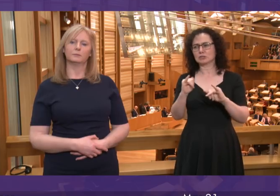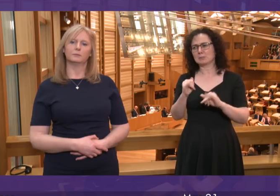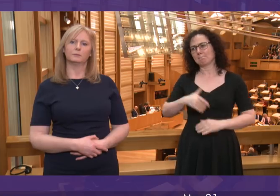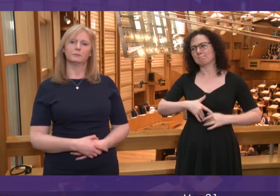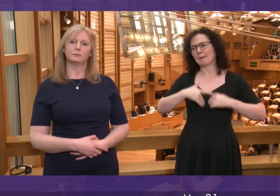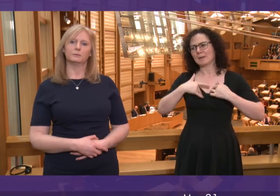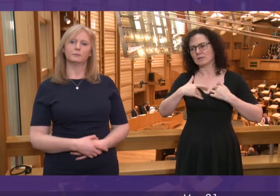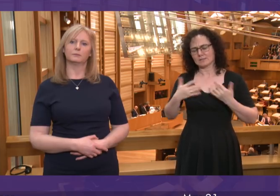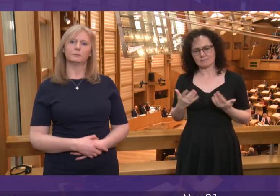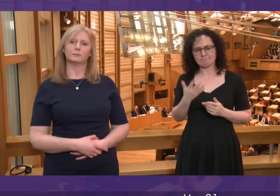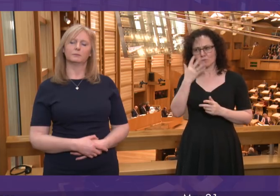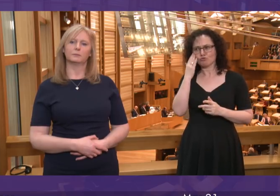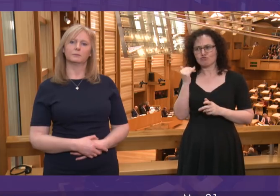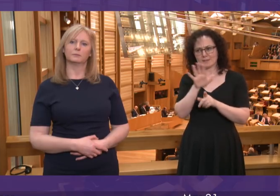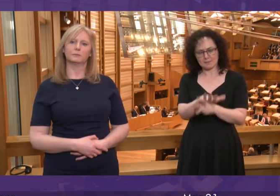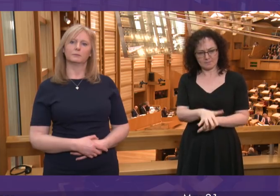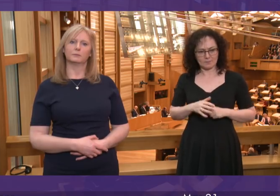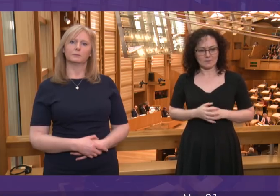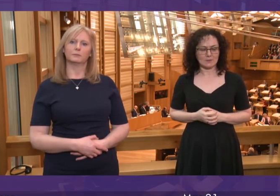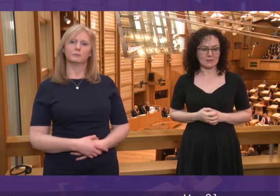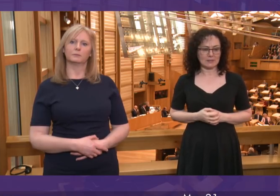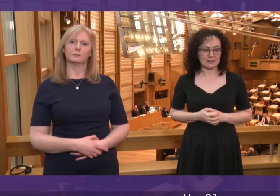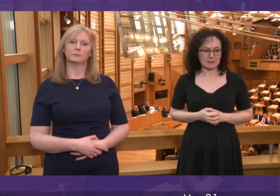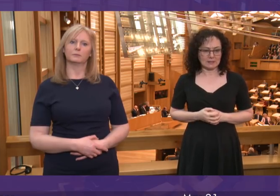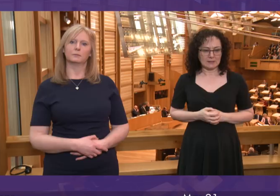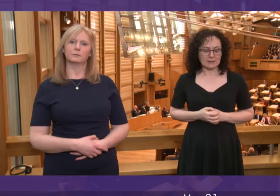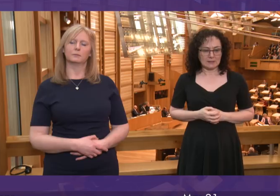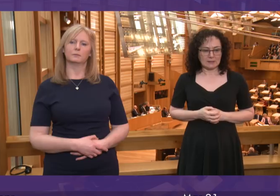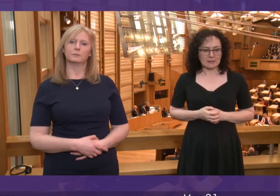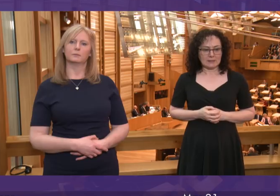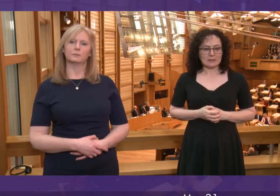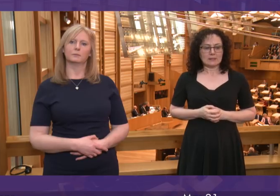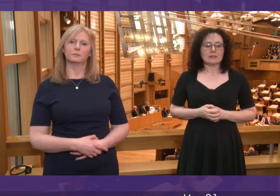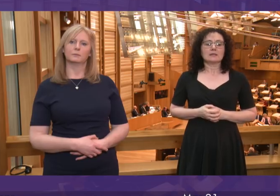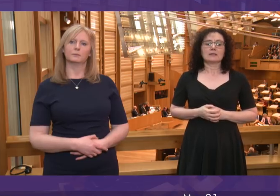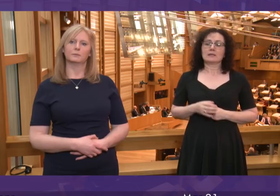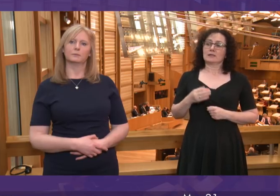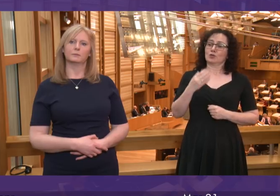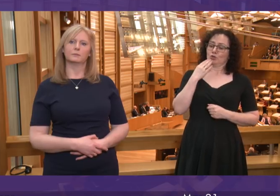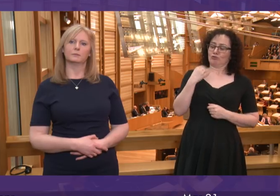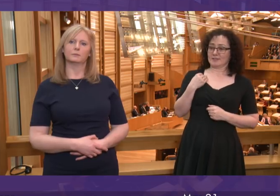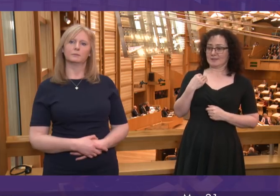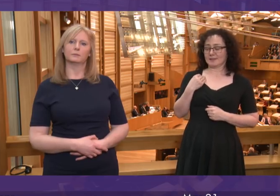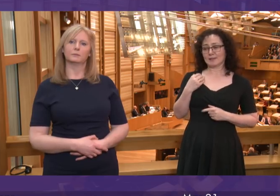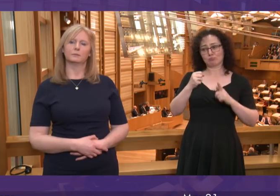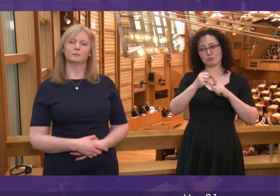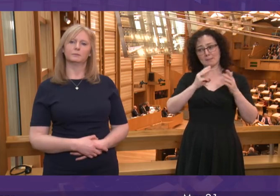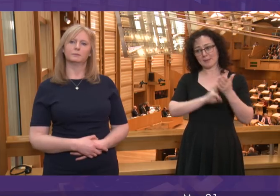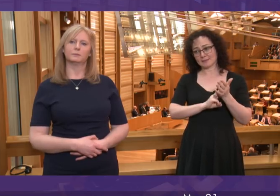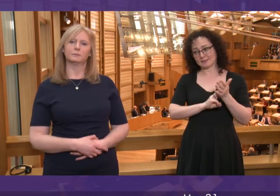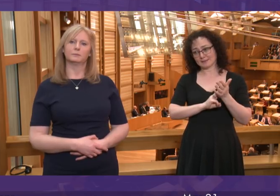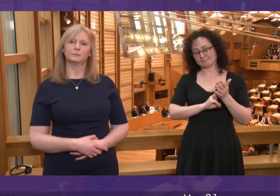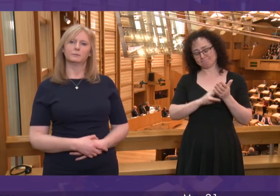Presenting officer, last night in the midst of a crisis of our own making the Prime Minister again refused to listen to reason